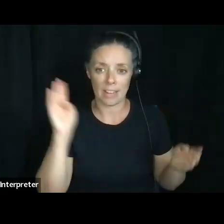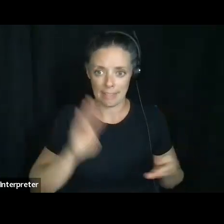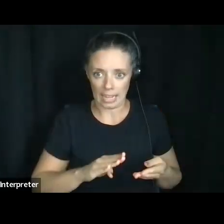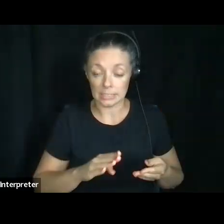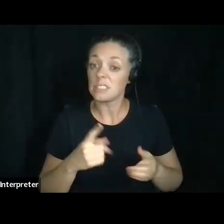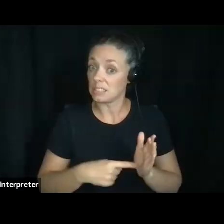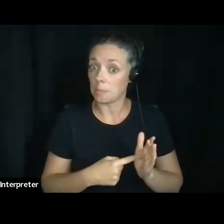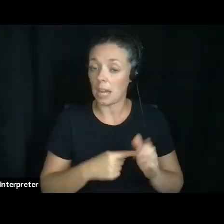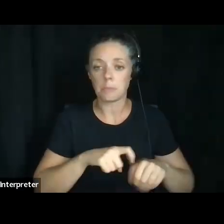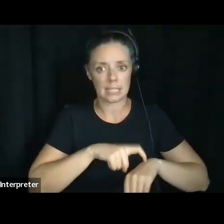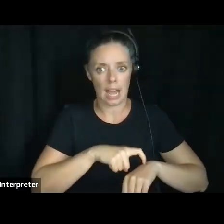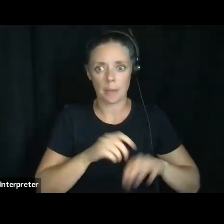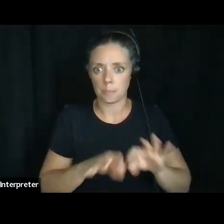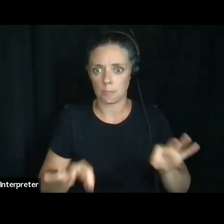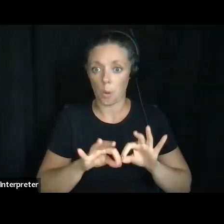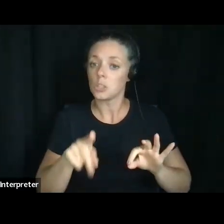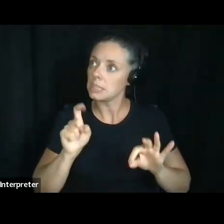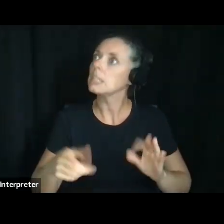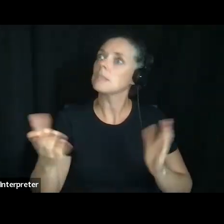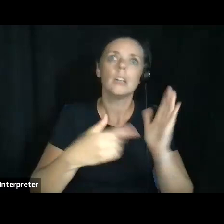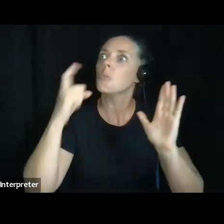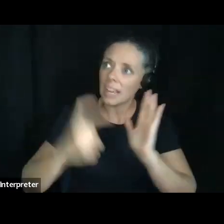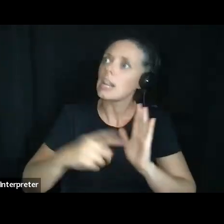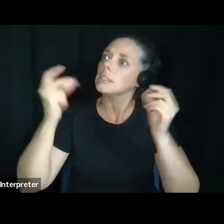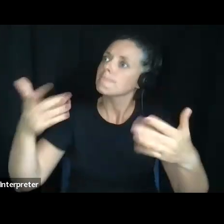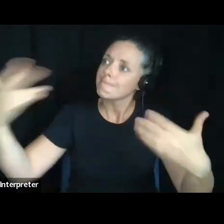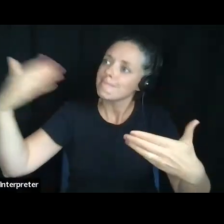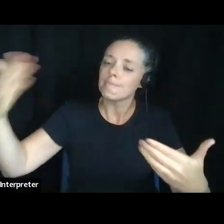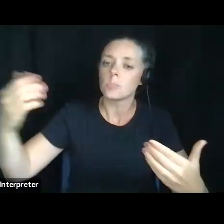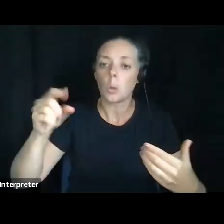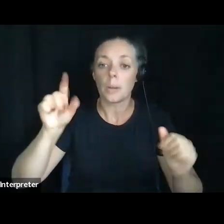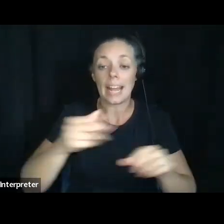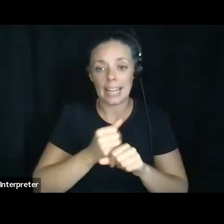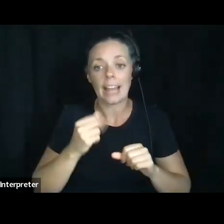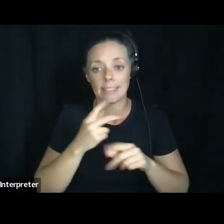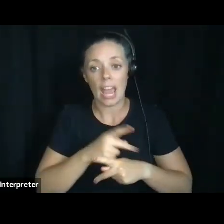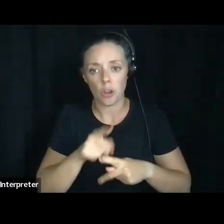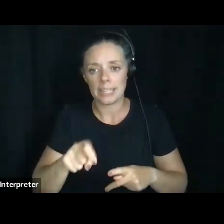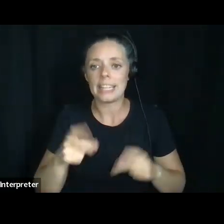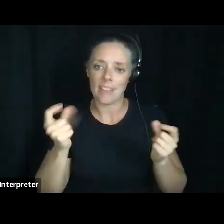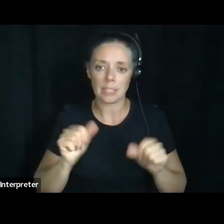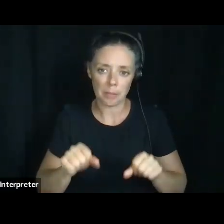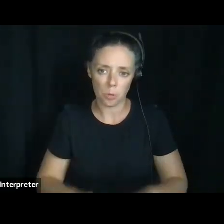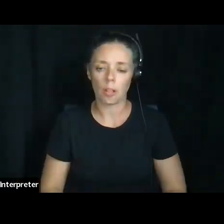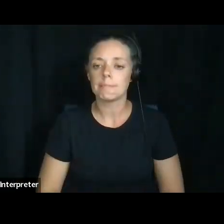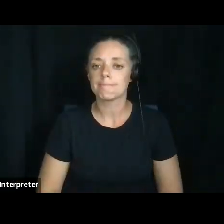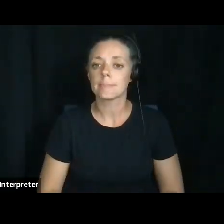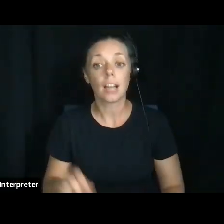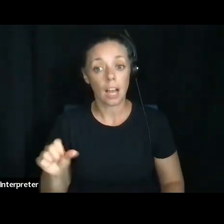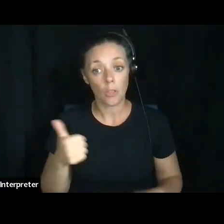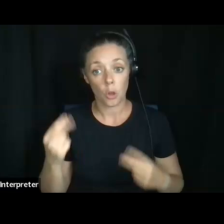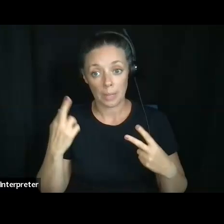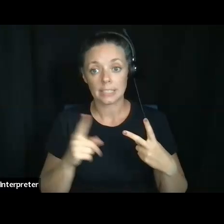so you want it just to be recognized so that you can get the care that you need as quickly as possible. Um, another reason is